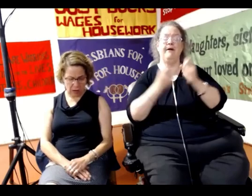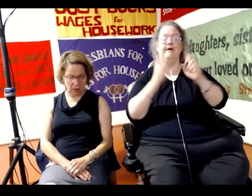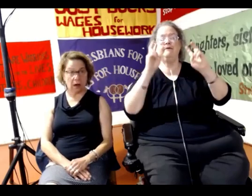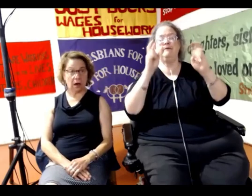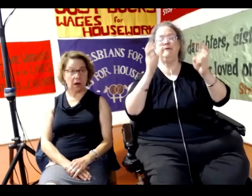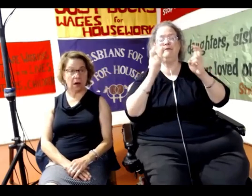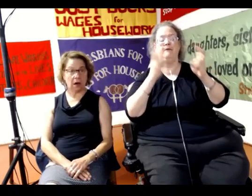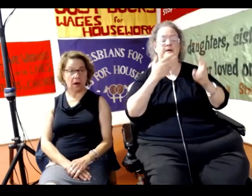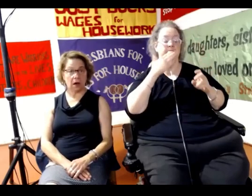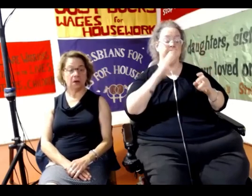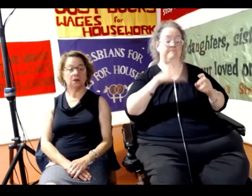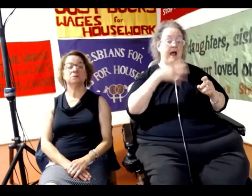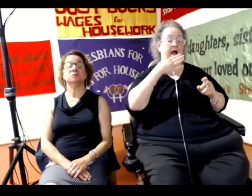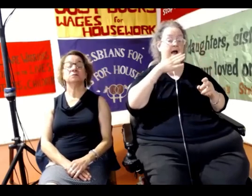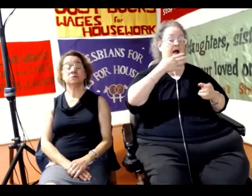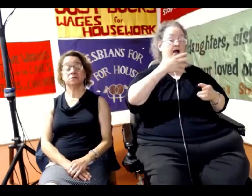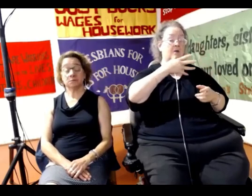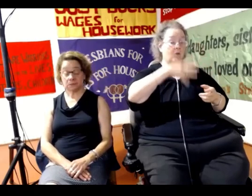against bad laws.